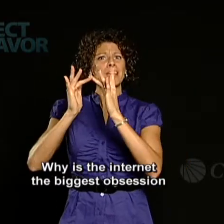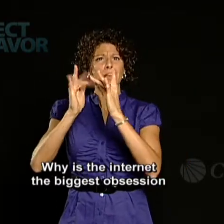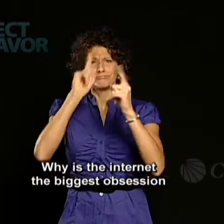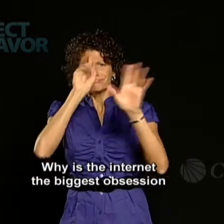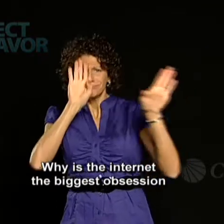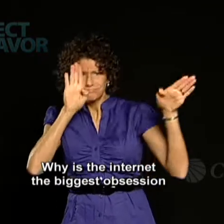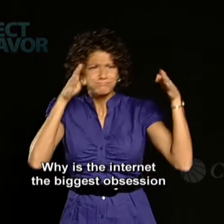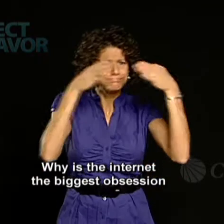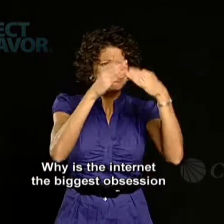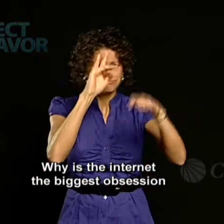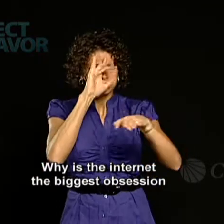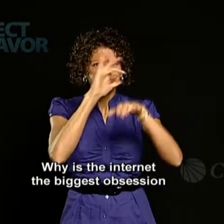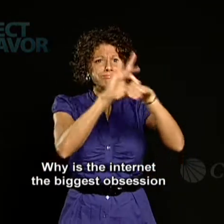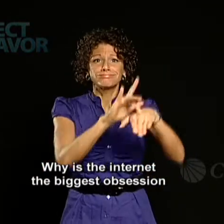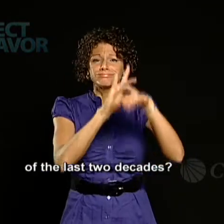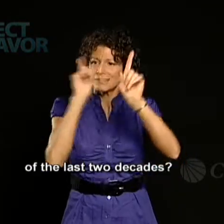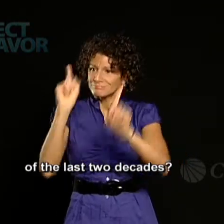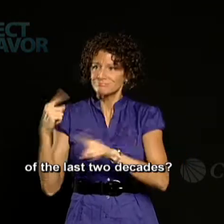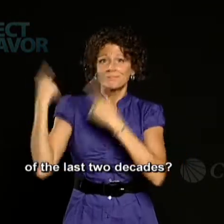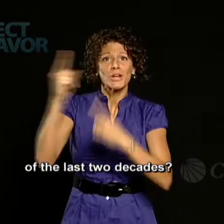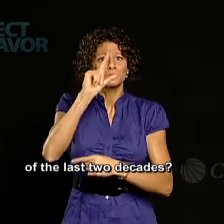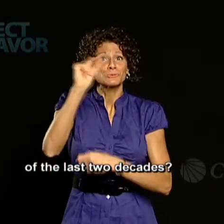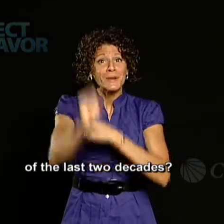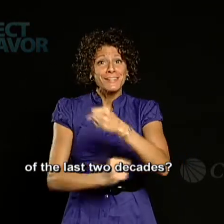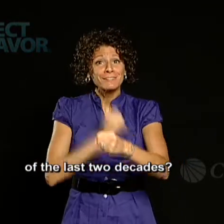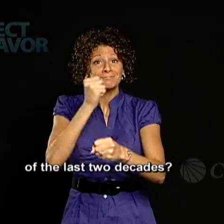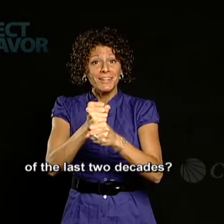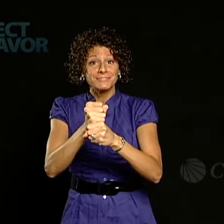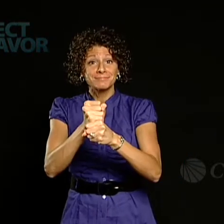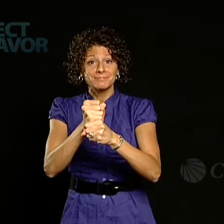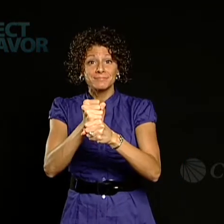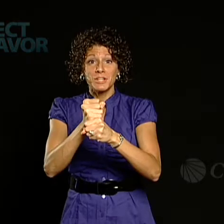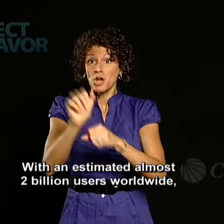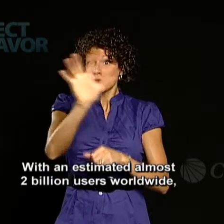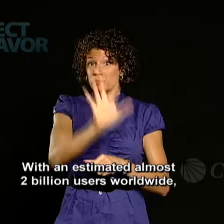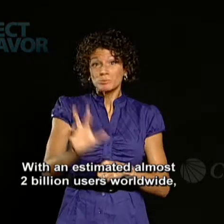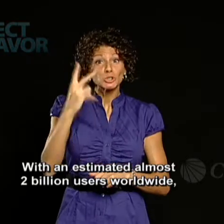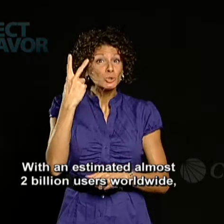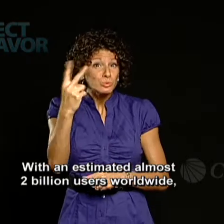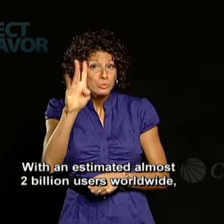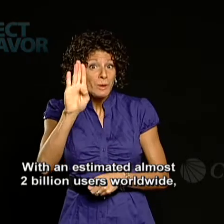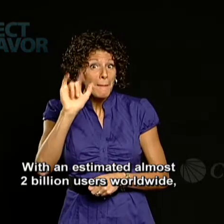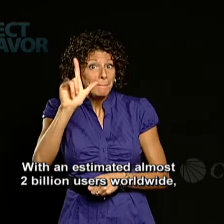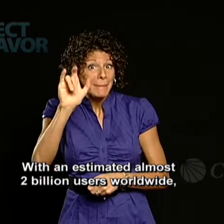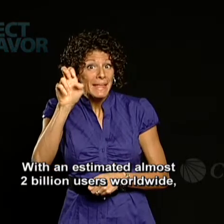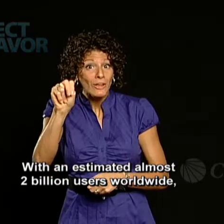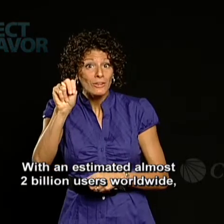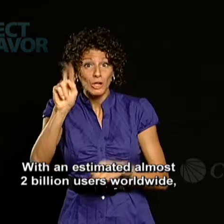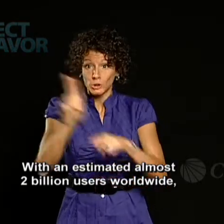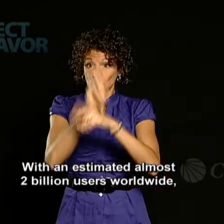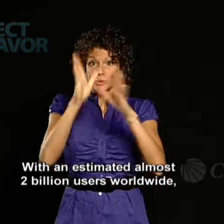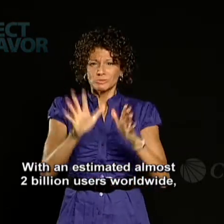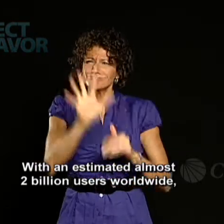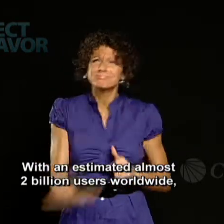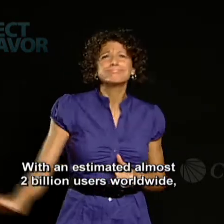Why is the Internet the biggest obsession of the last two decades? With an estimated almost two billion users worldwide,